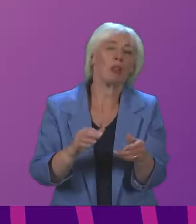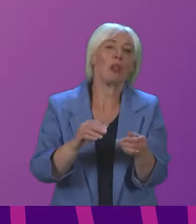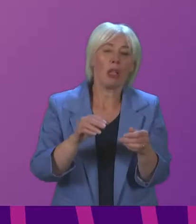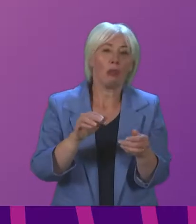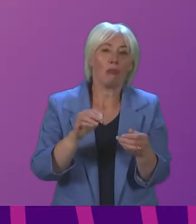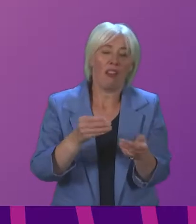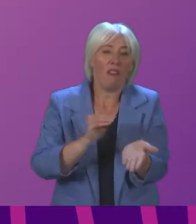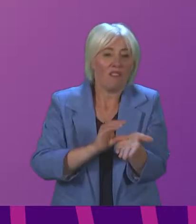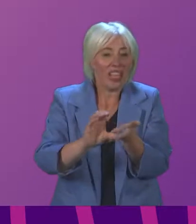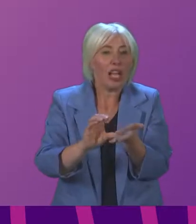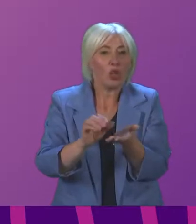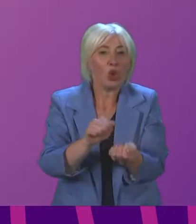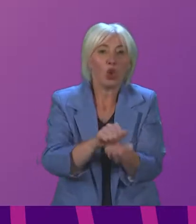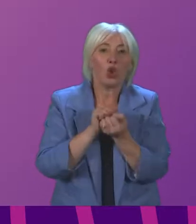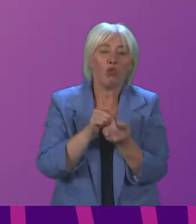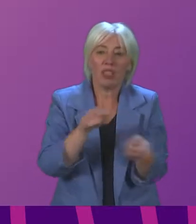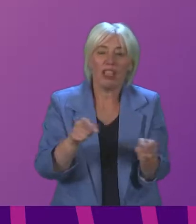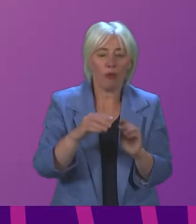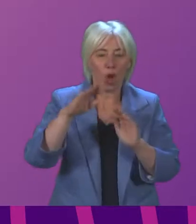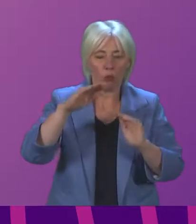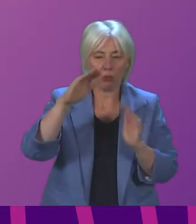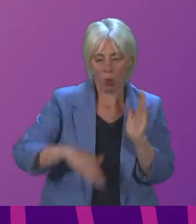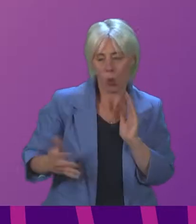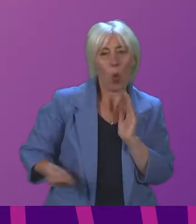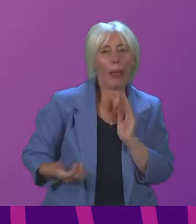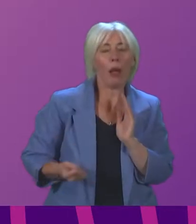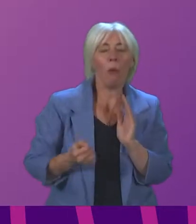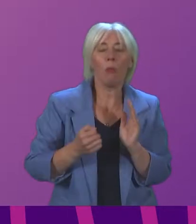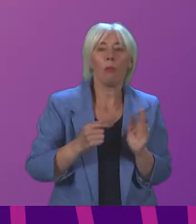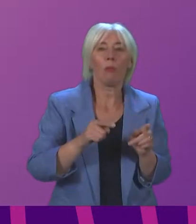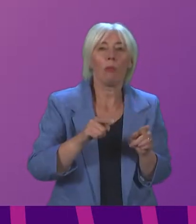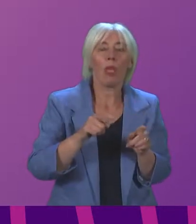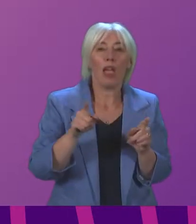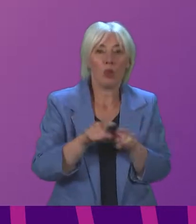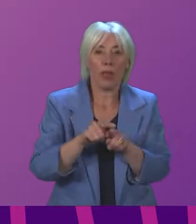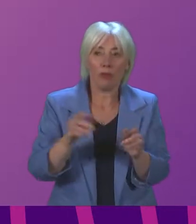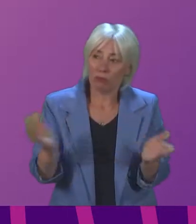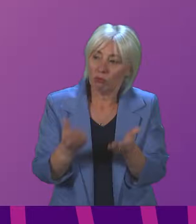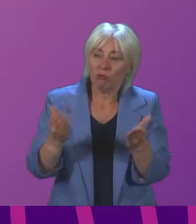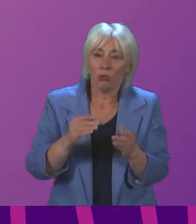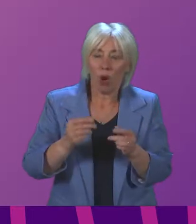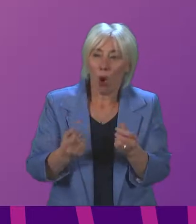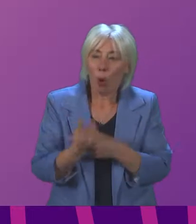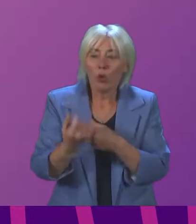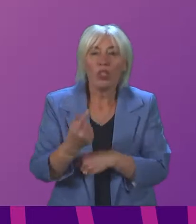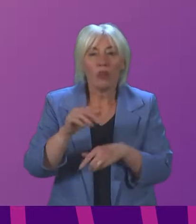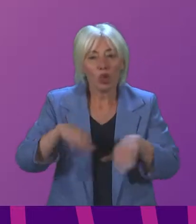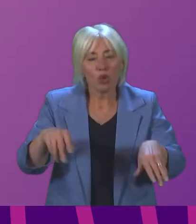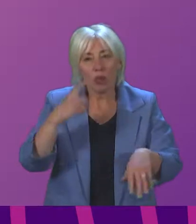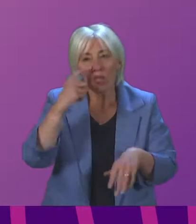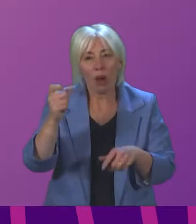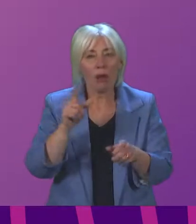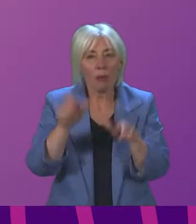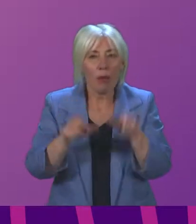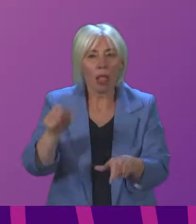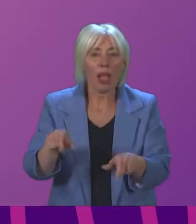security for low-income households, by enhancing the well-being of children and young people, by undertaking early intervention activity, rather